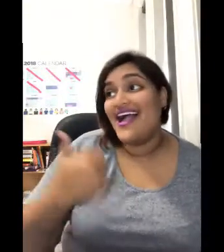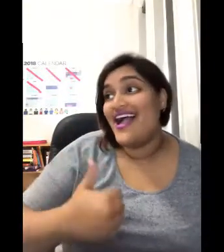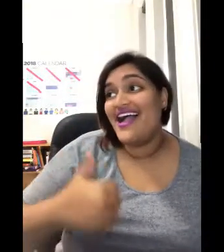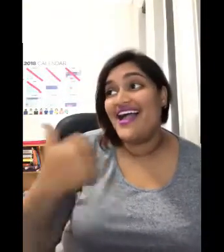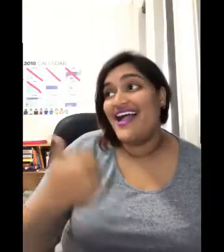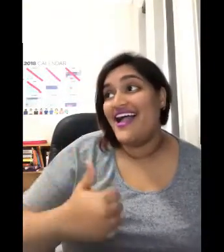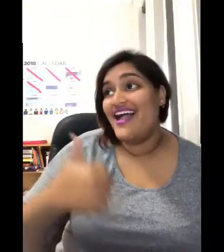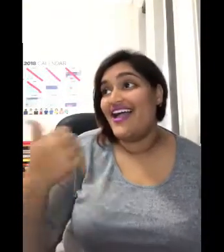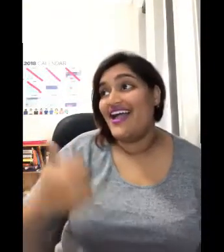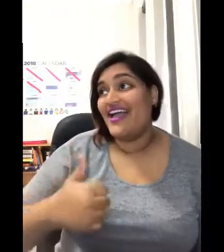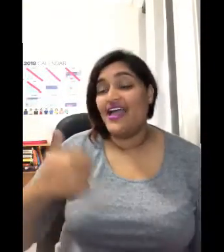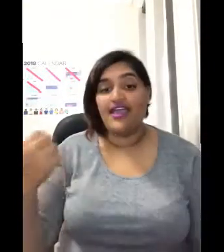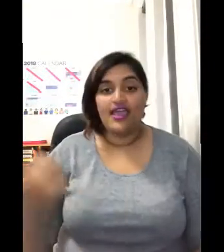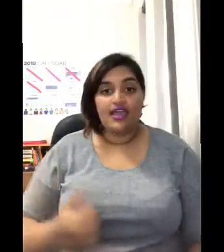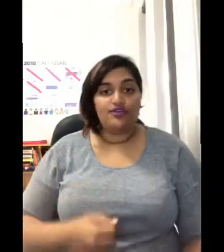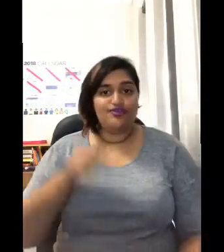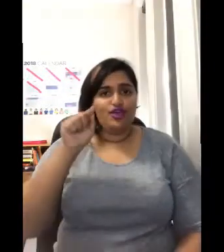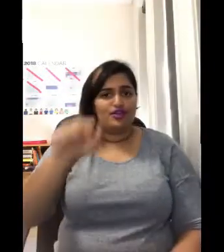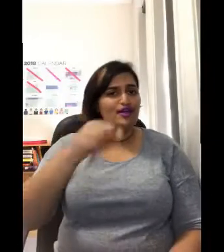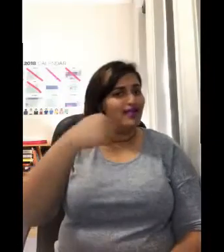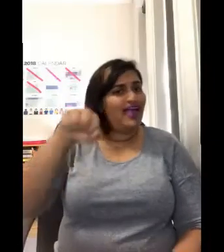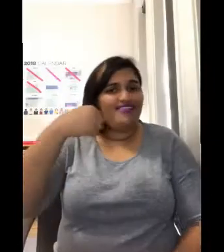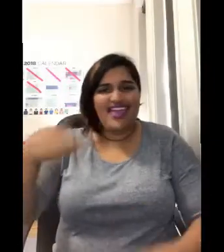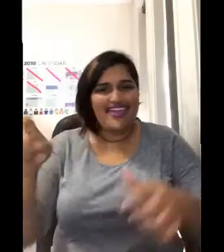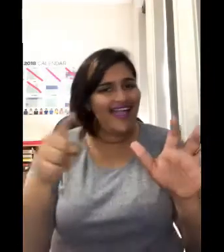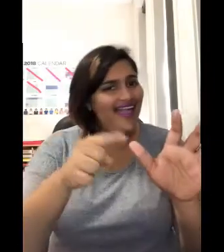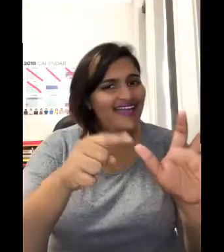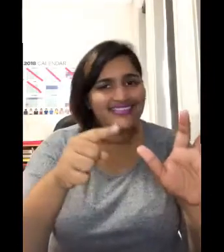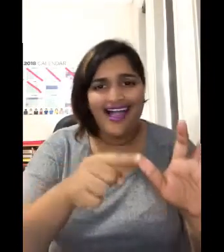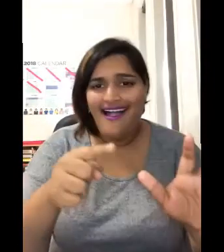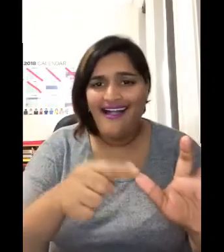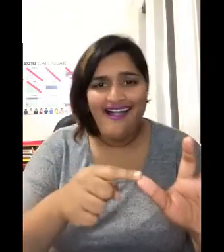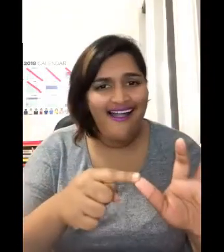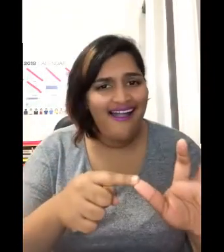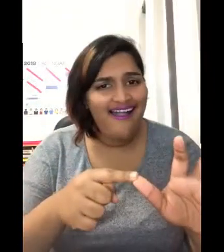Walk away You don't have a walk away